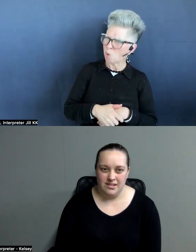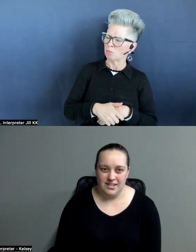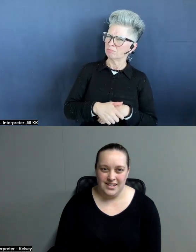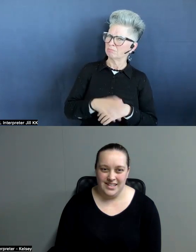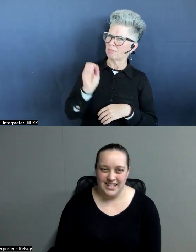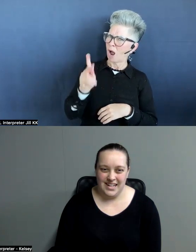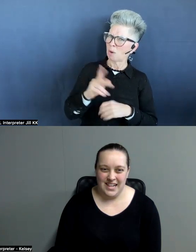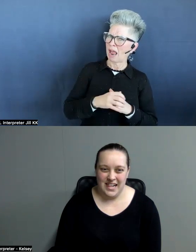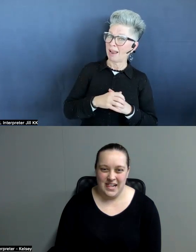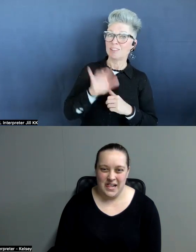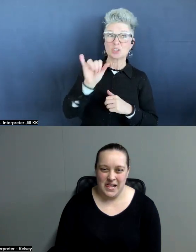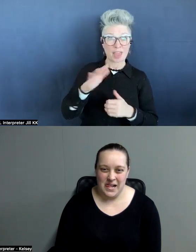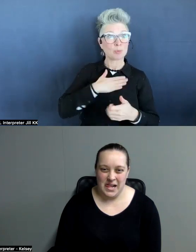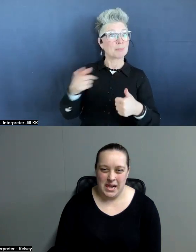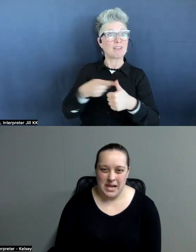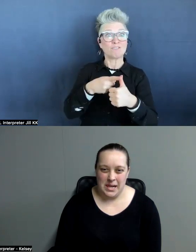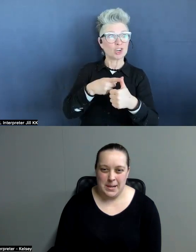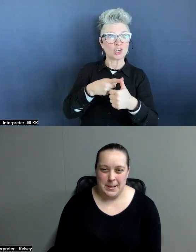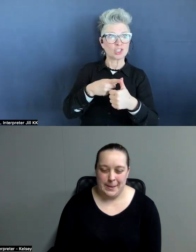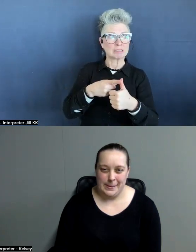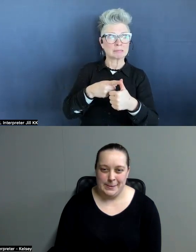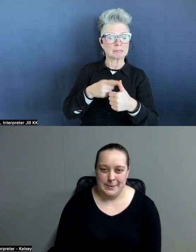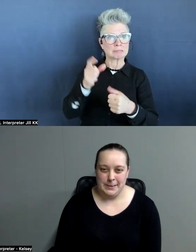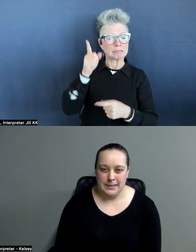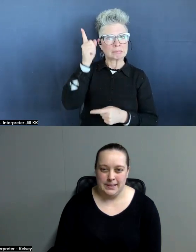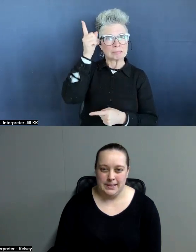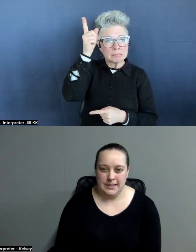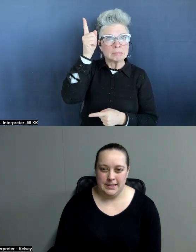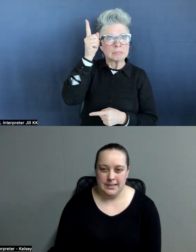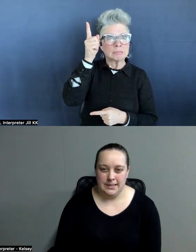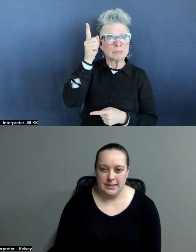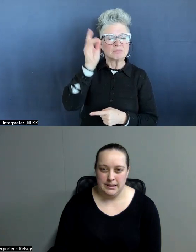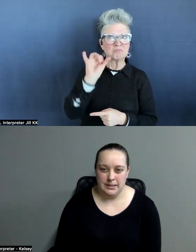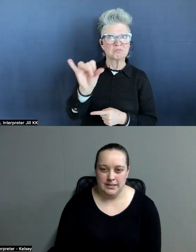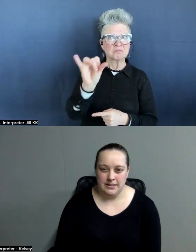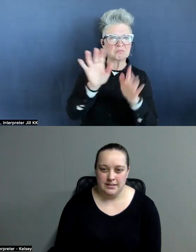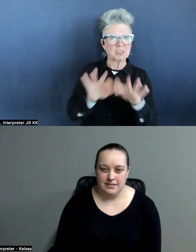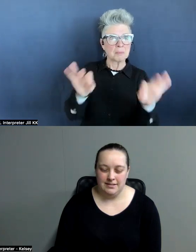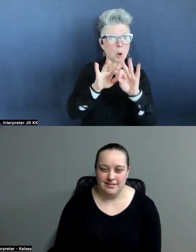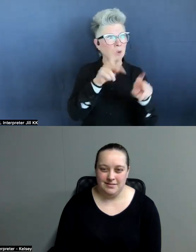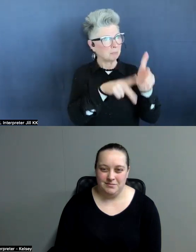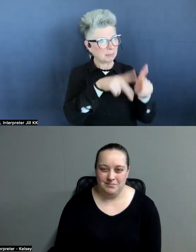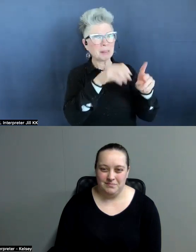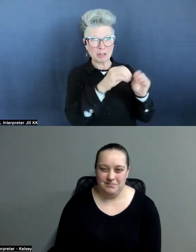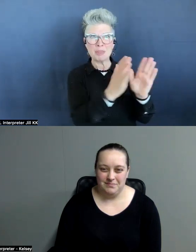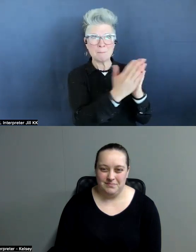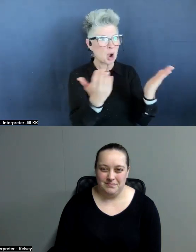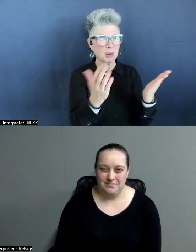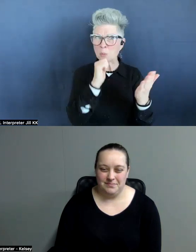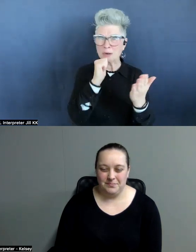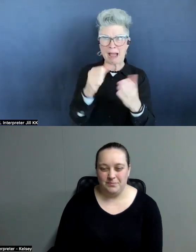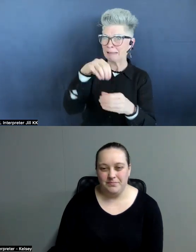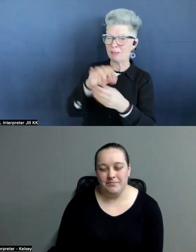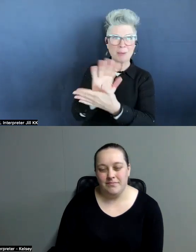So that was my first realization, you know, that important people that were in the book were going to be missing.